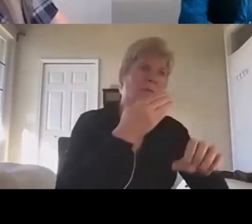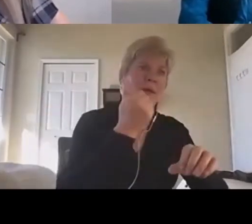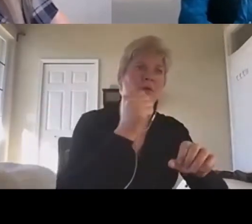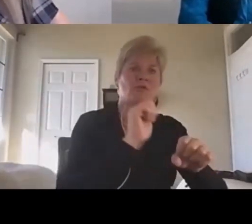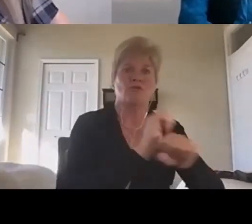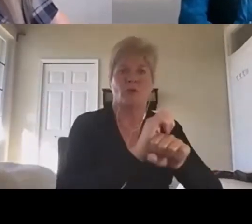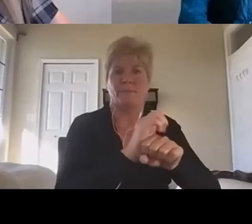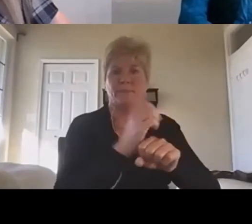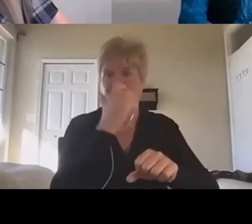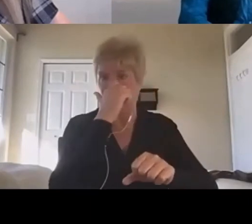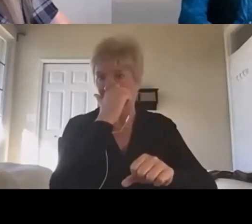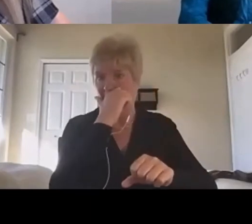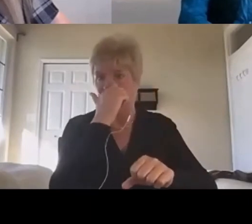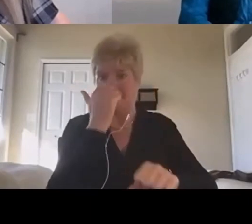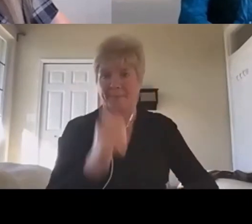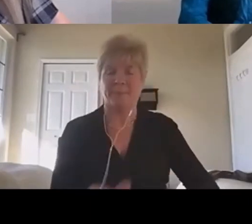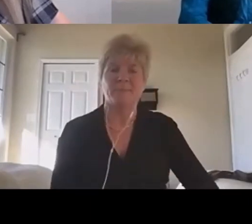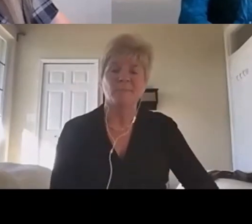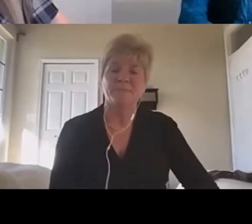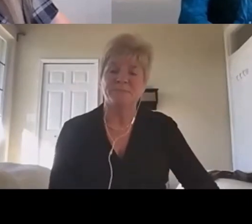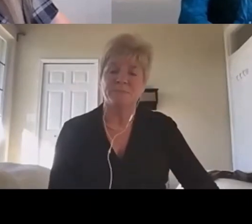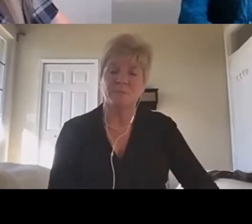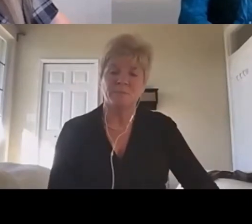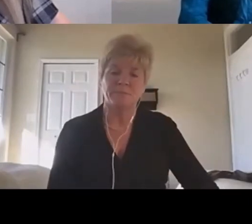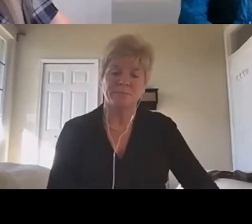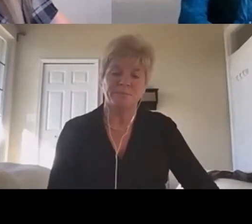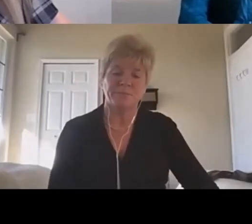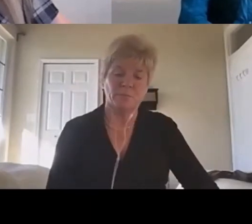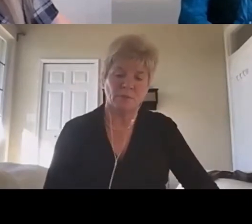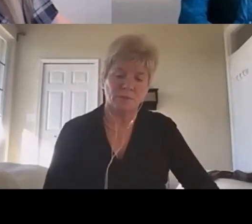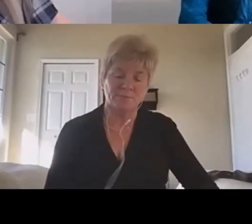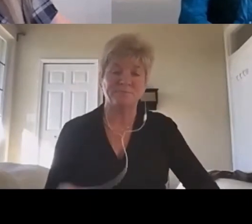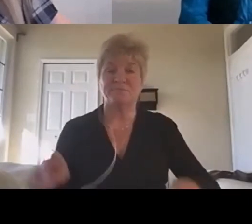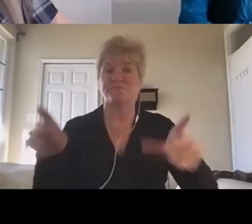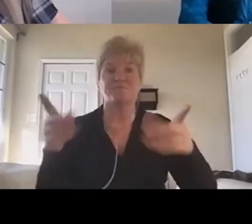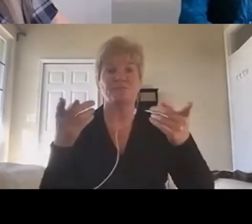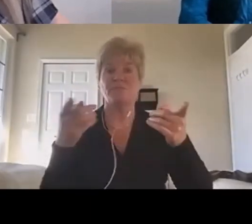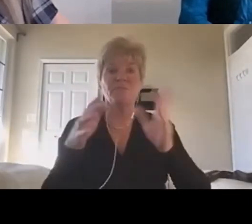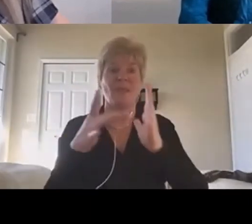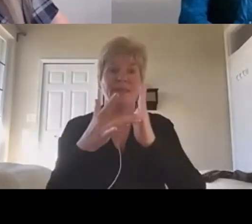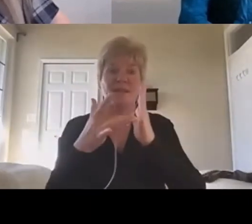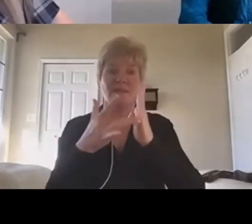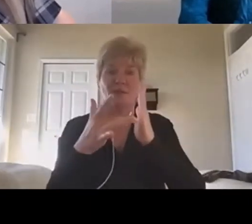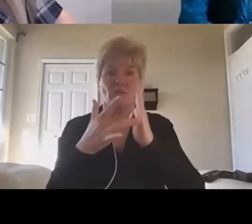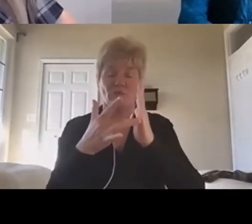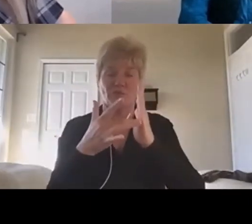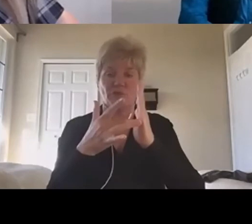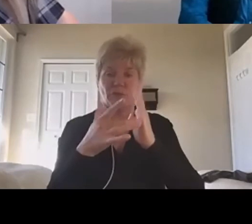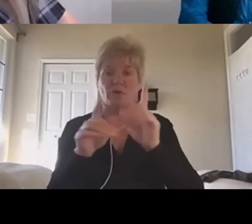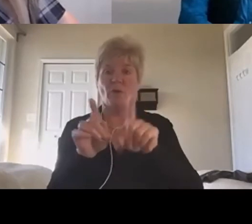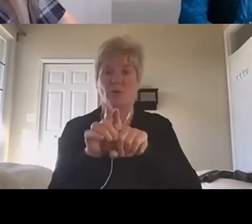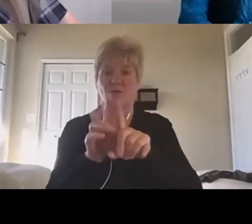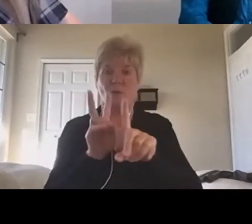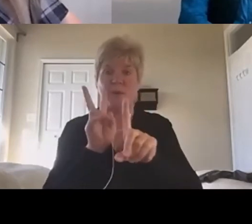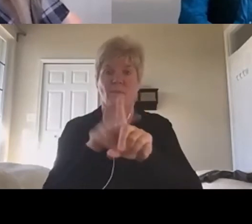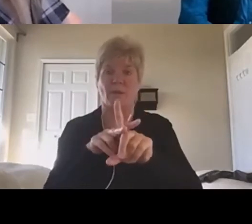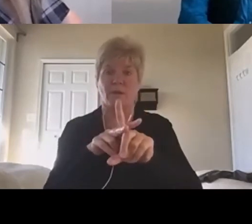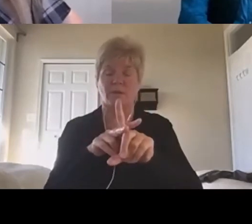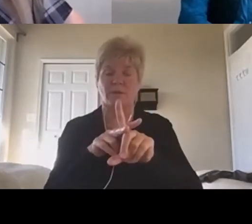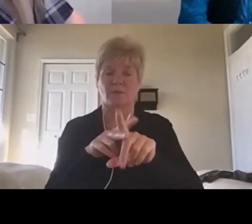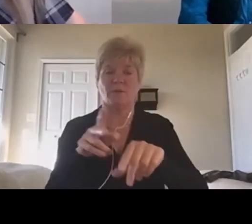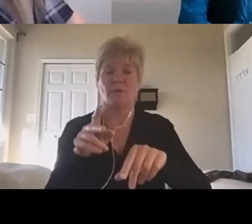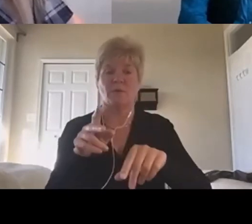they're, that same technology is being used for things like if you have to take a high stakes